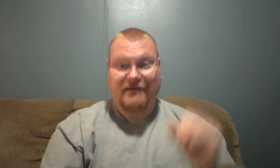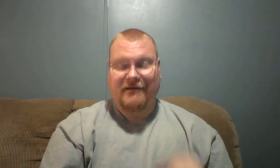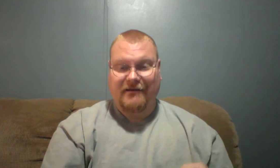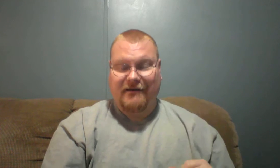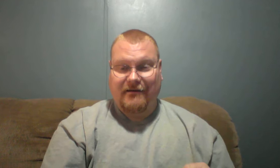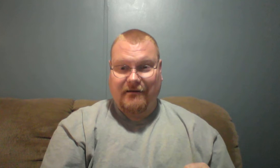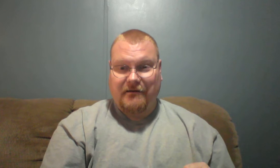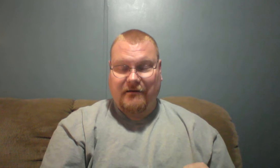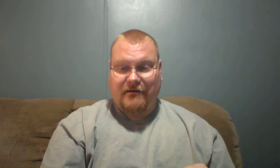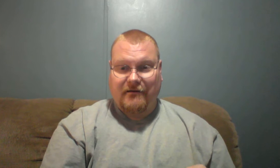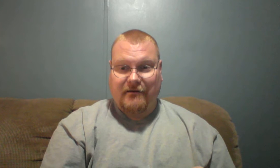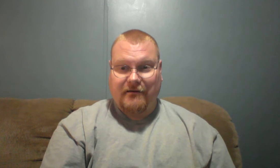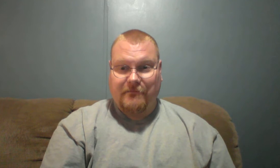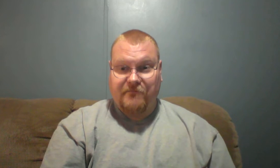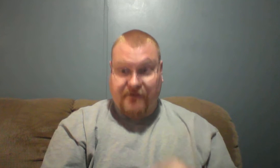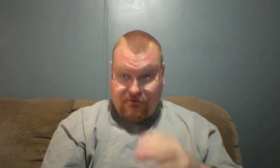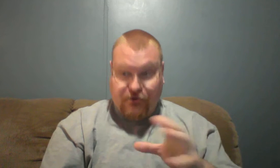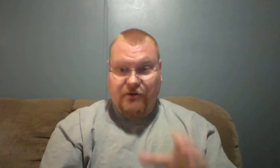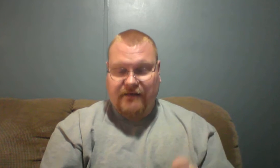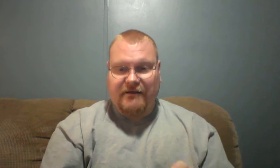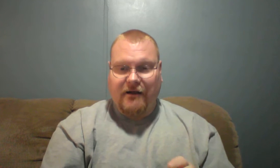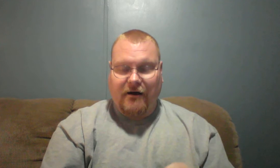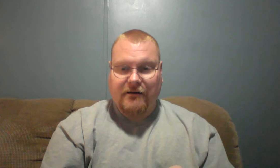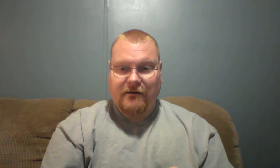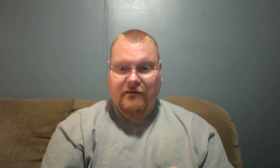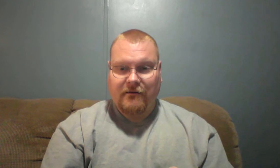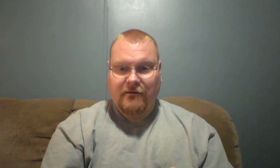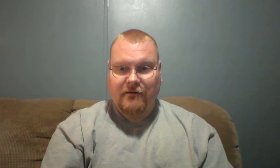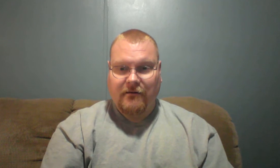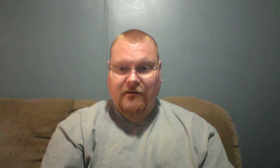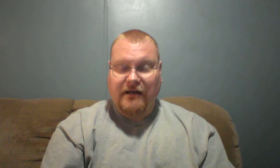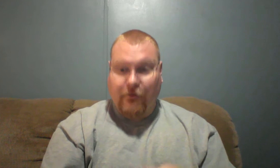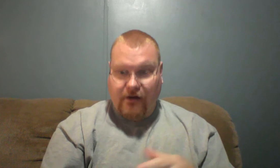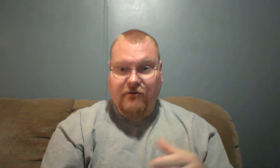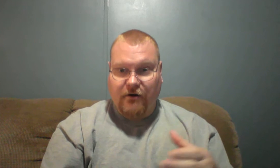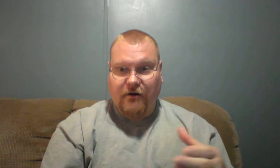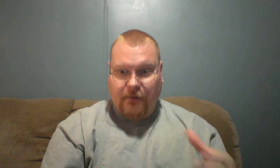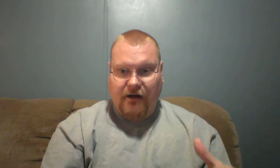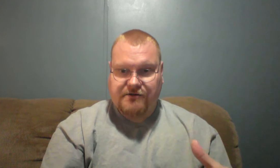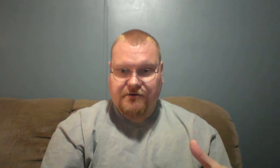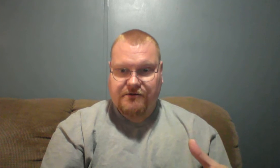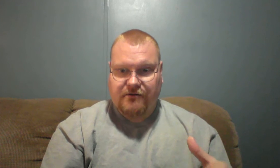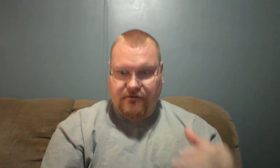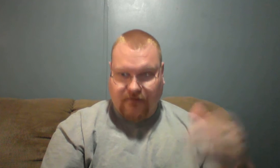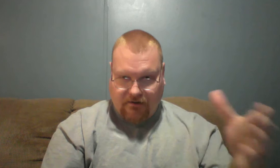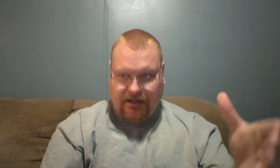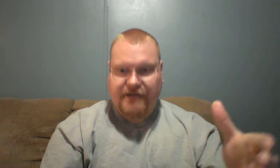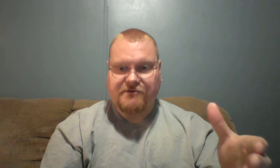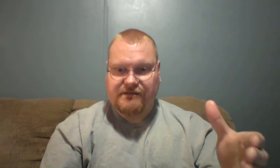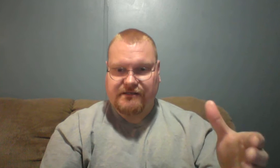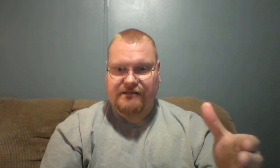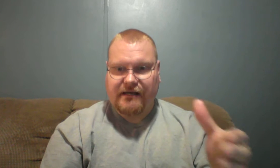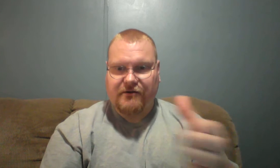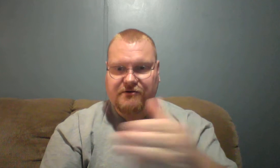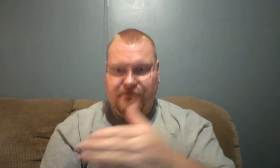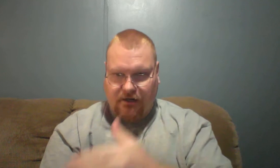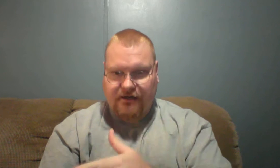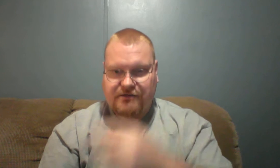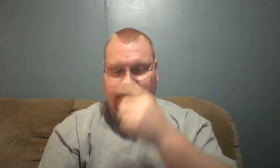the true and living God. Now we know there are imposters, there's fallen angels, there's demonic spirits